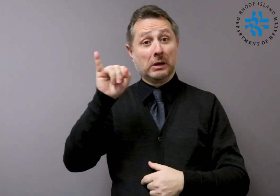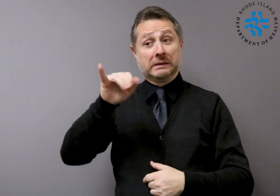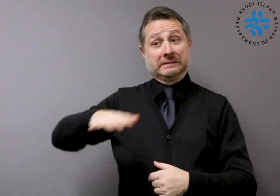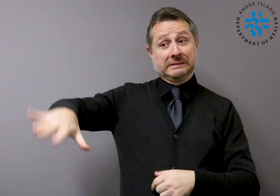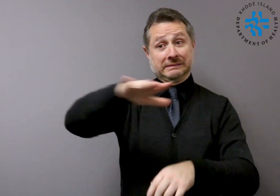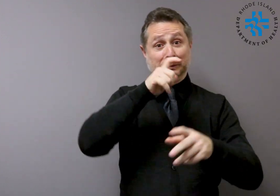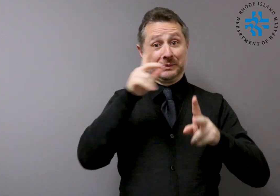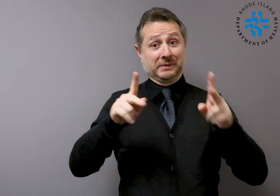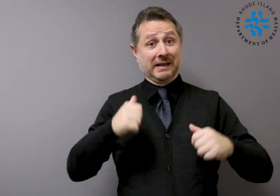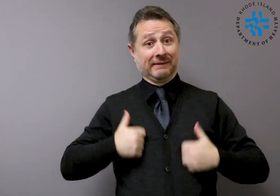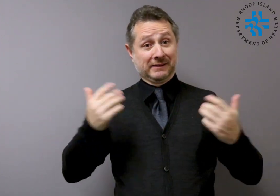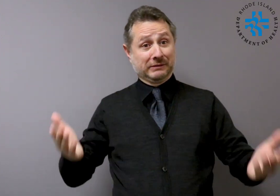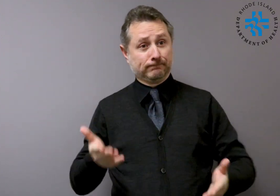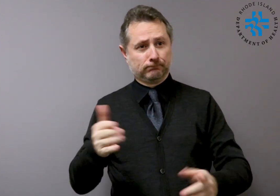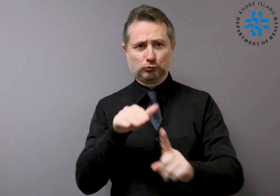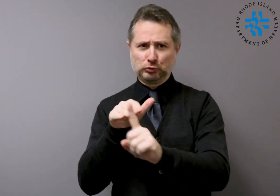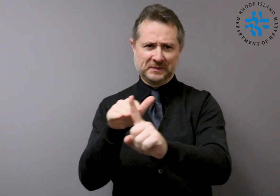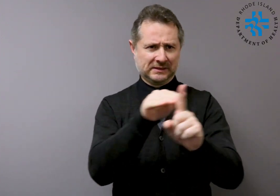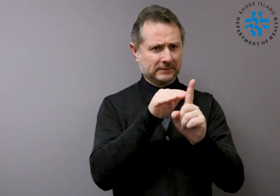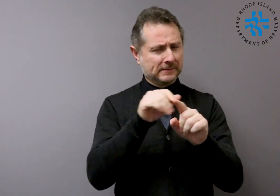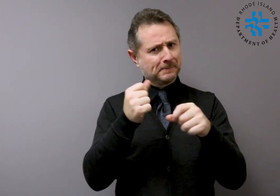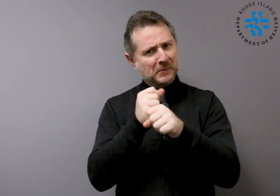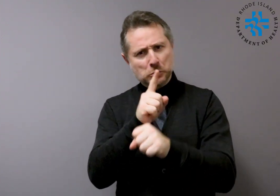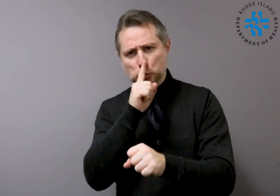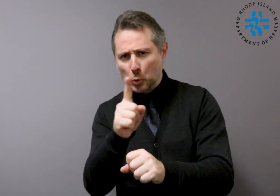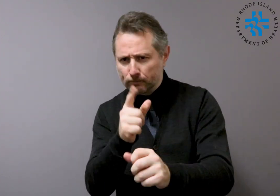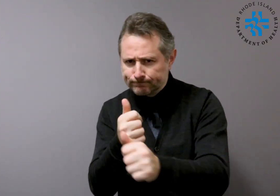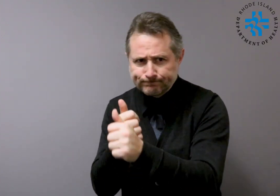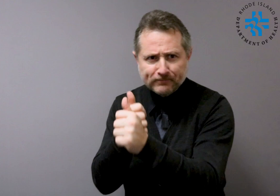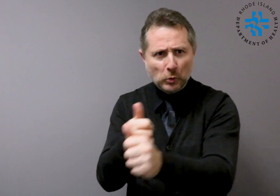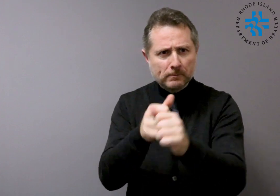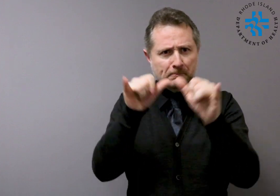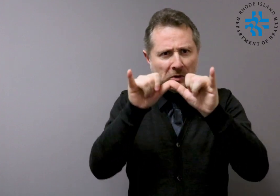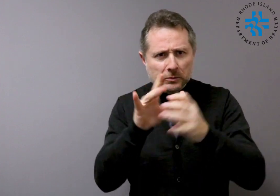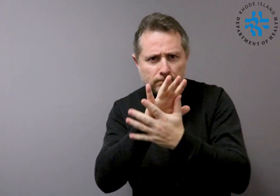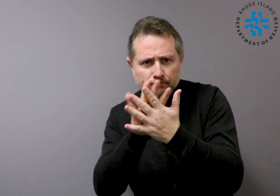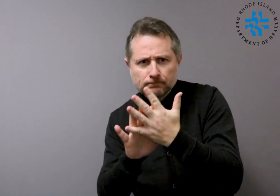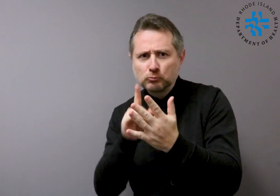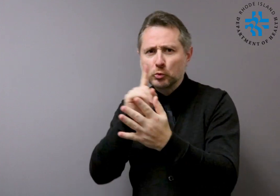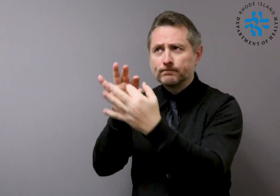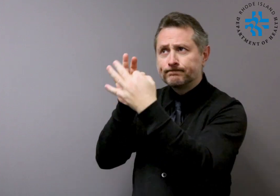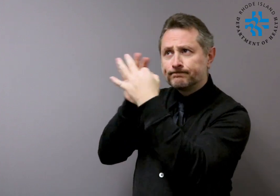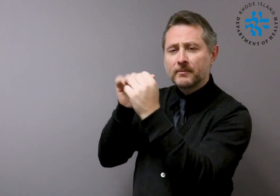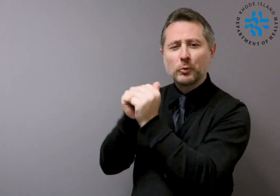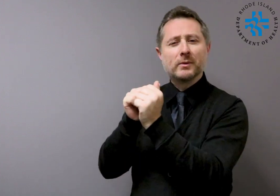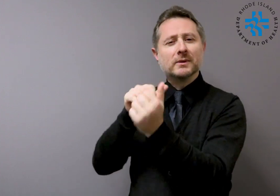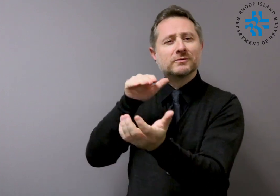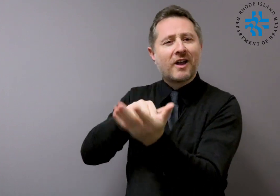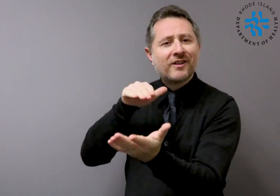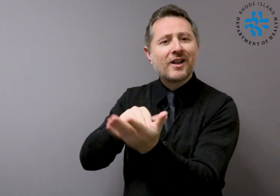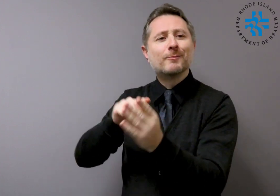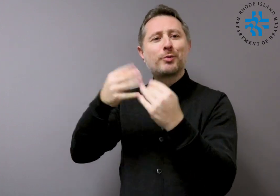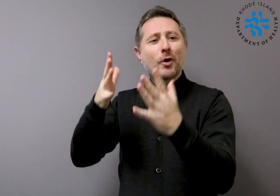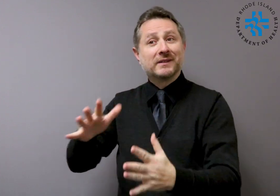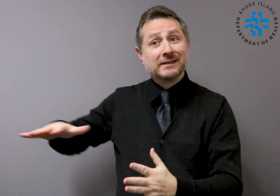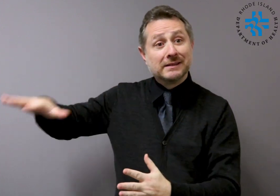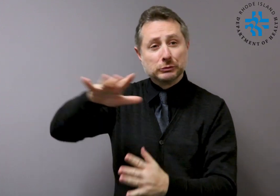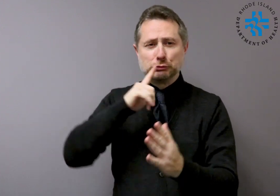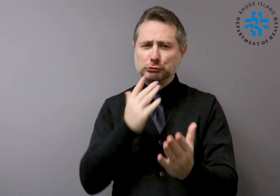providers recommend annually to prevent the spread of the flu and other viruses. Get your flu shot and encourage the people